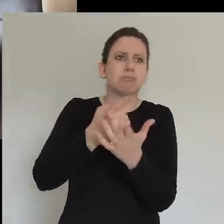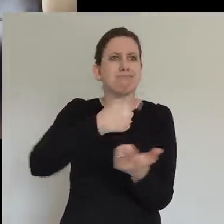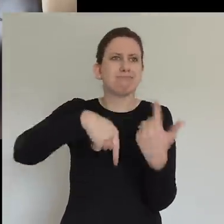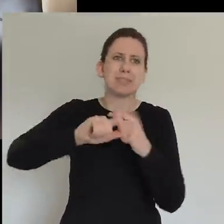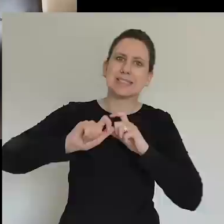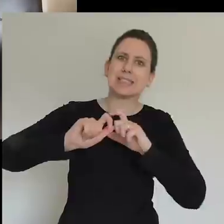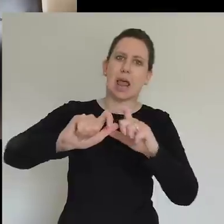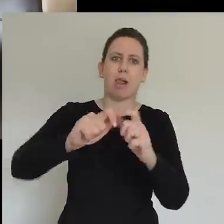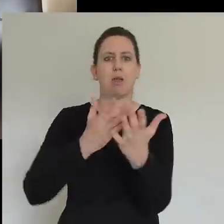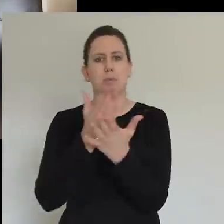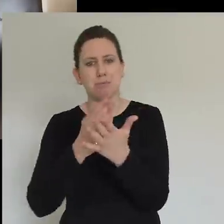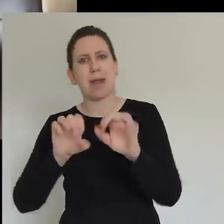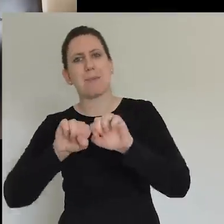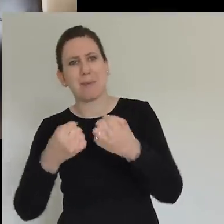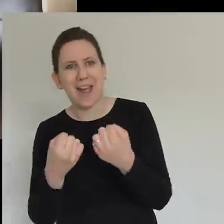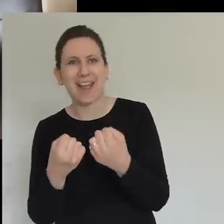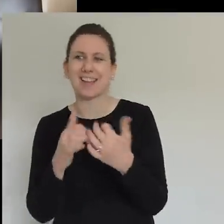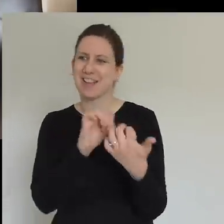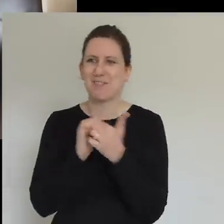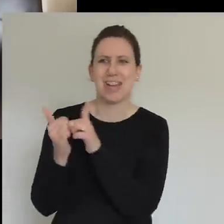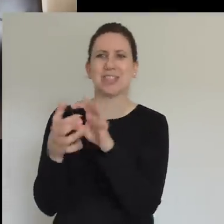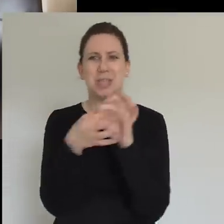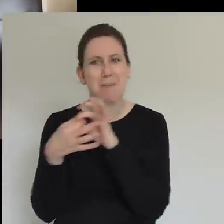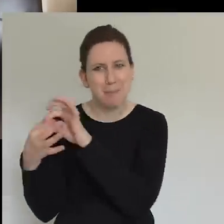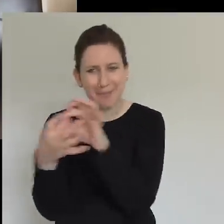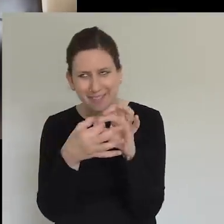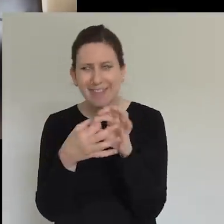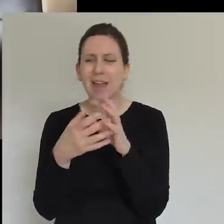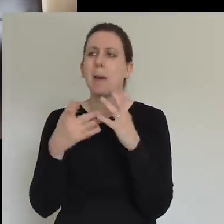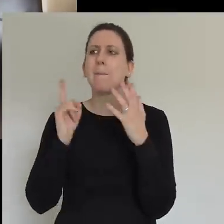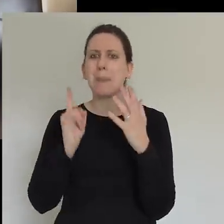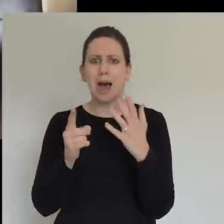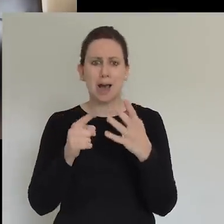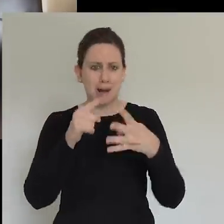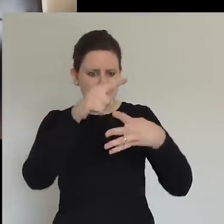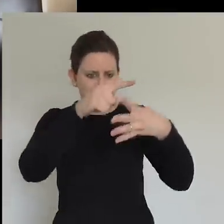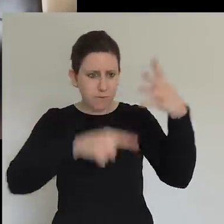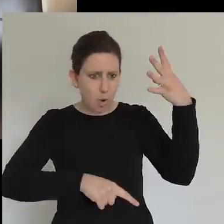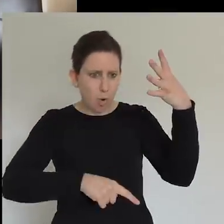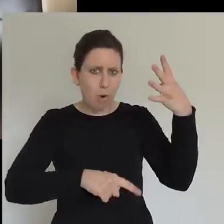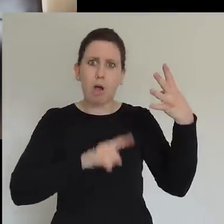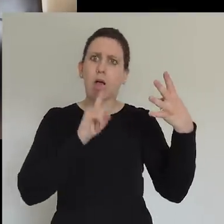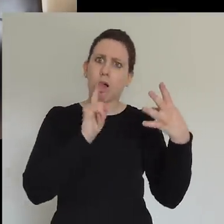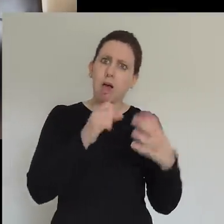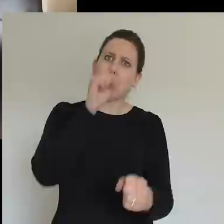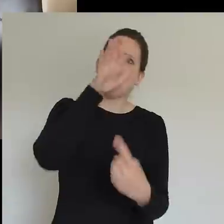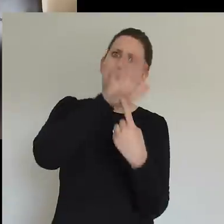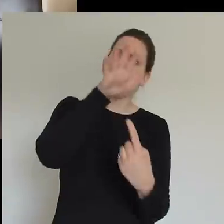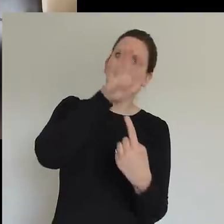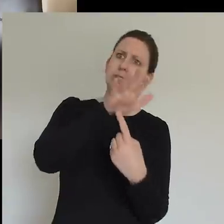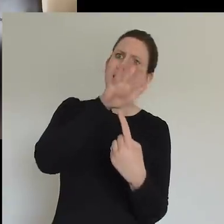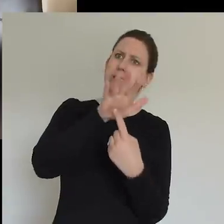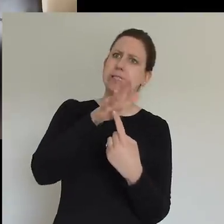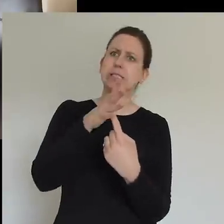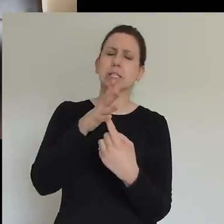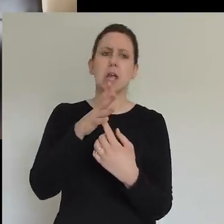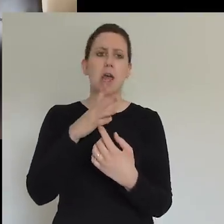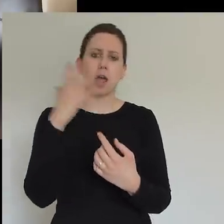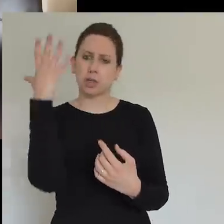fundamental things empowered by the Spirit of God. And then they saw transformation come. And I wonder whether we've